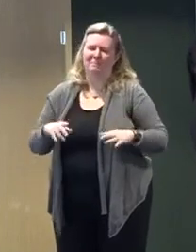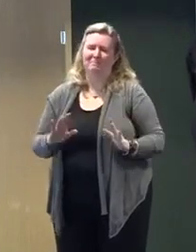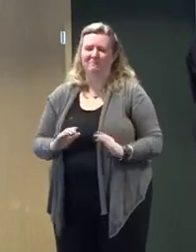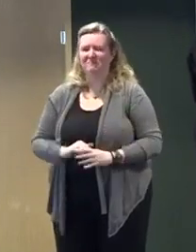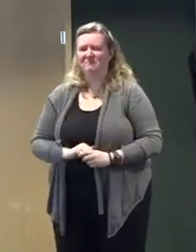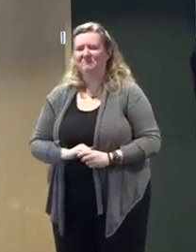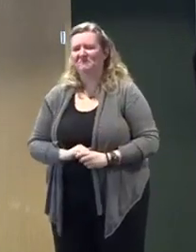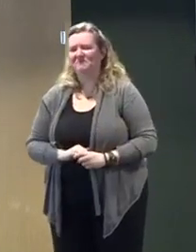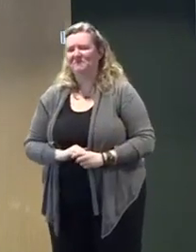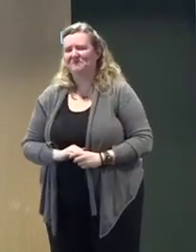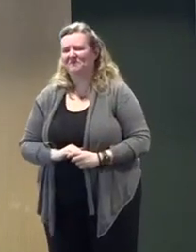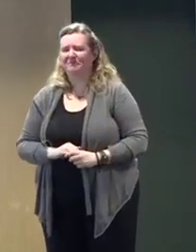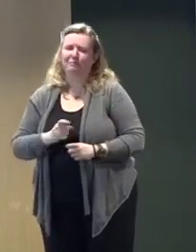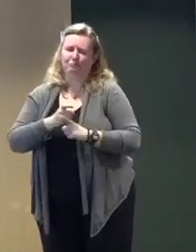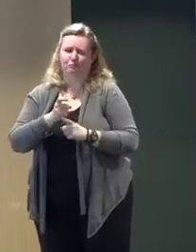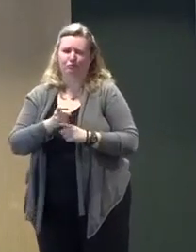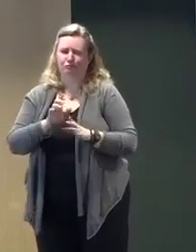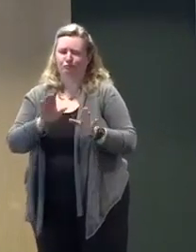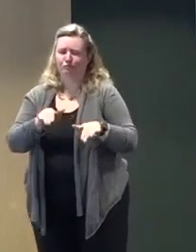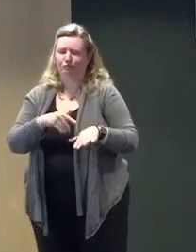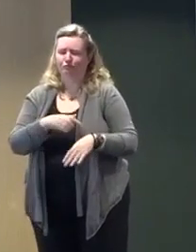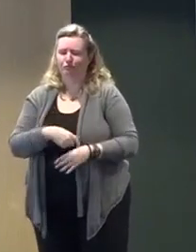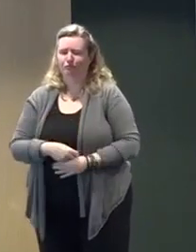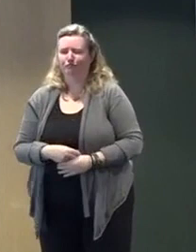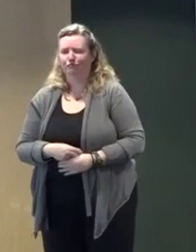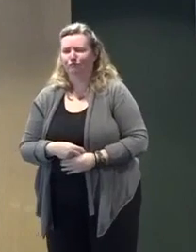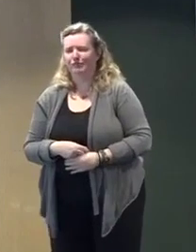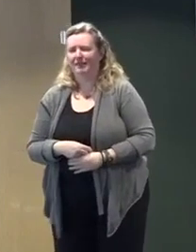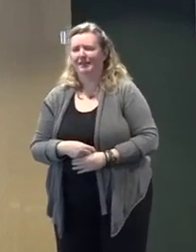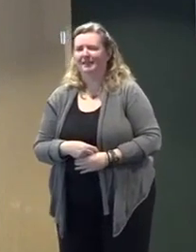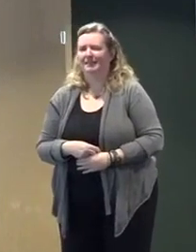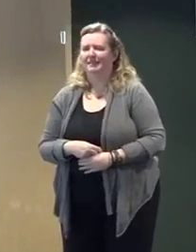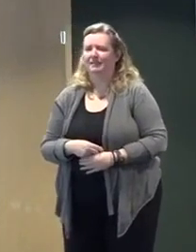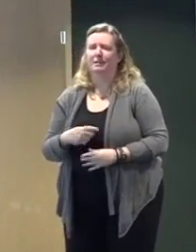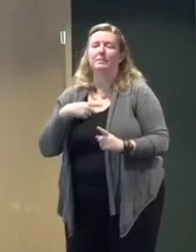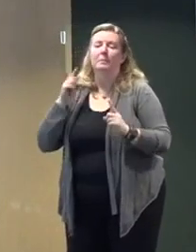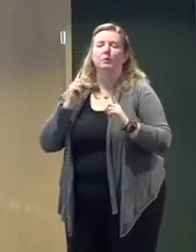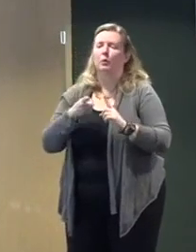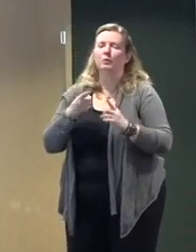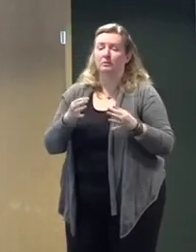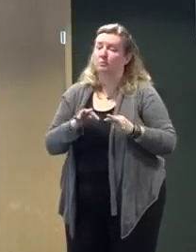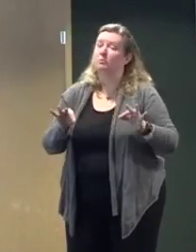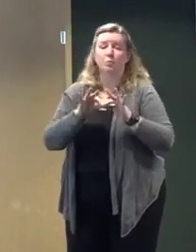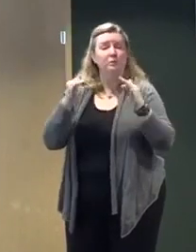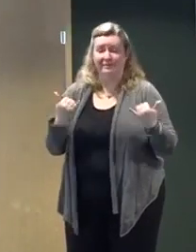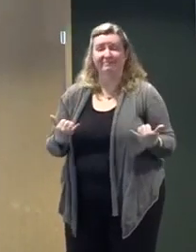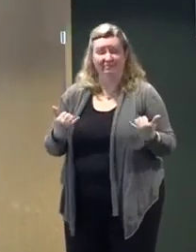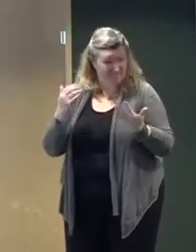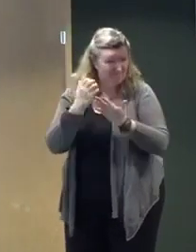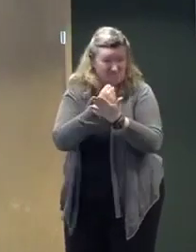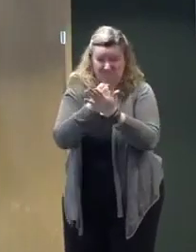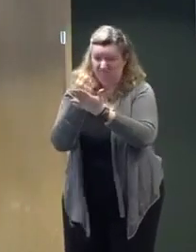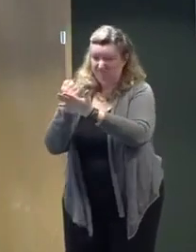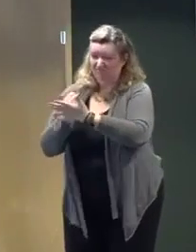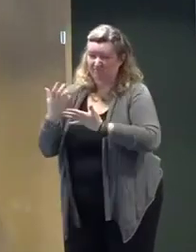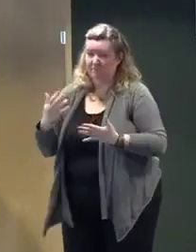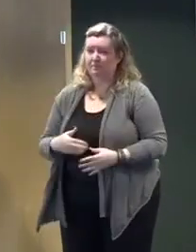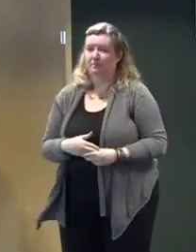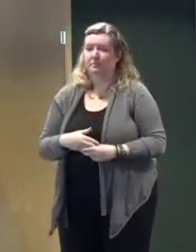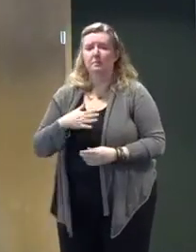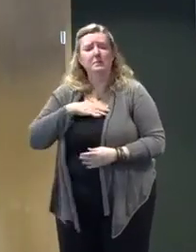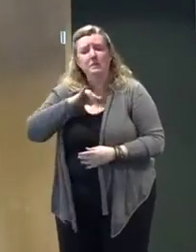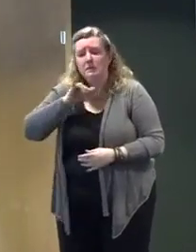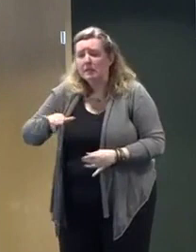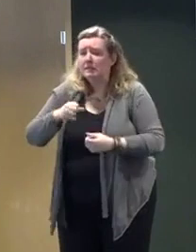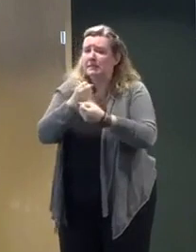But it's important. And it's for your safety. Stay safe. Be patient